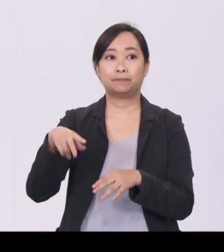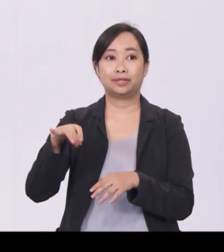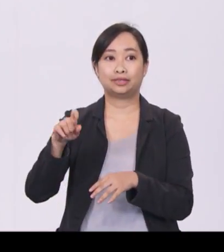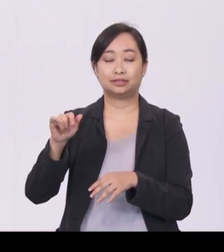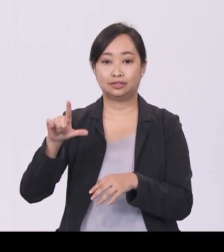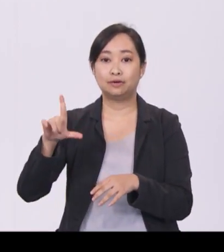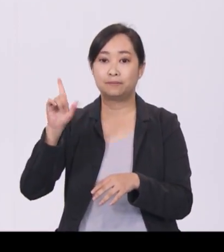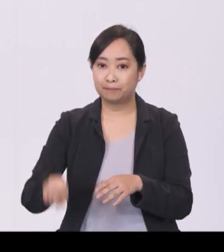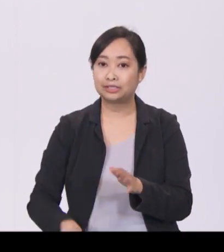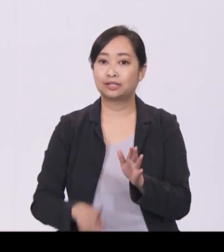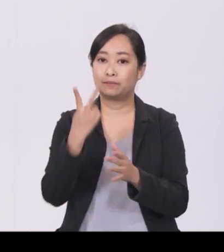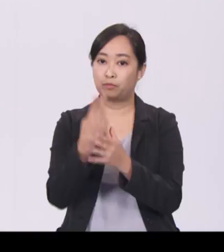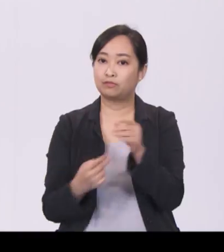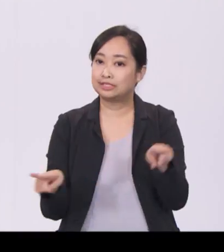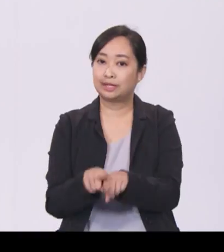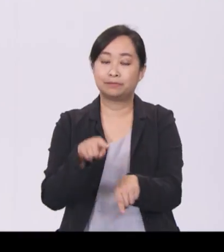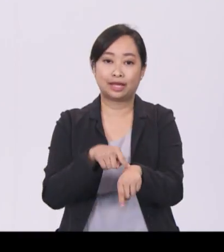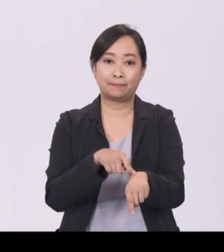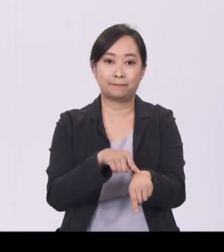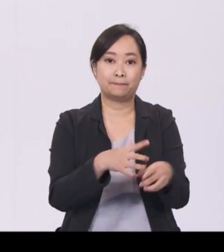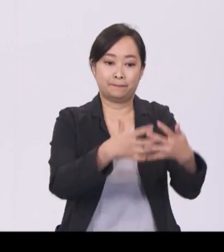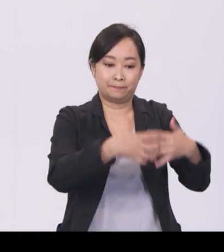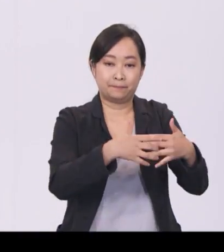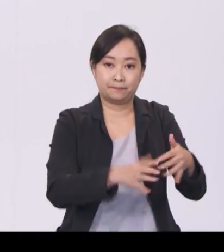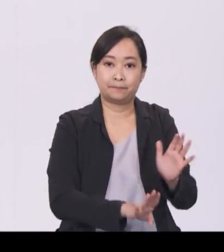and be integrated with a company's overall growth strategy.